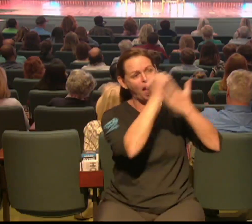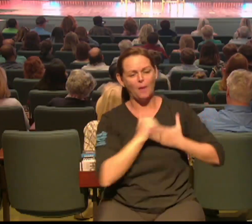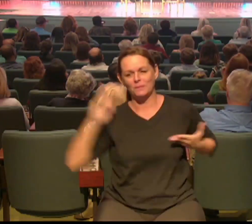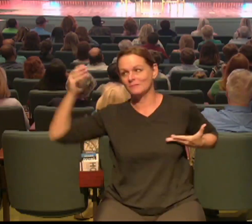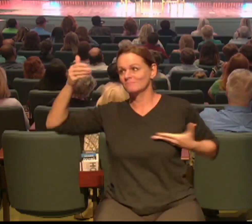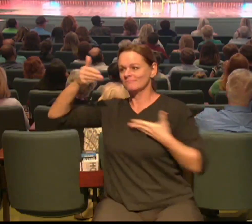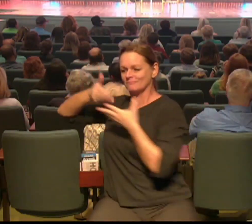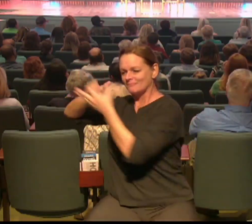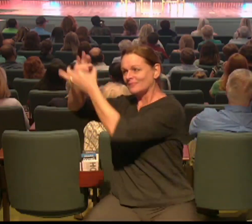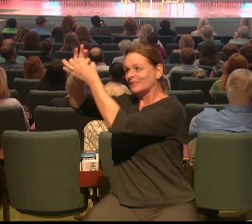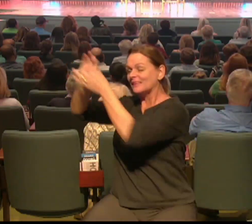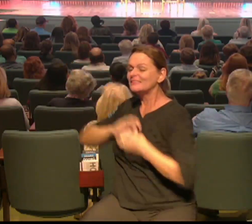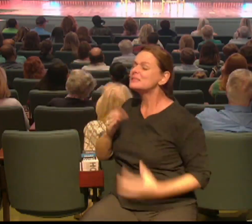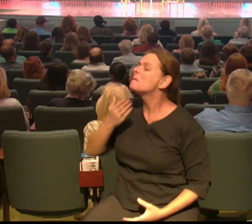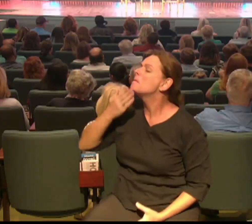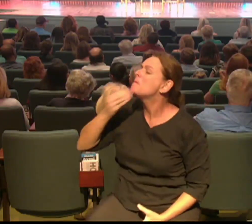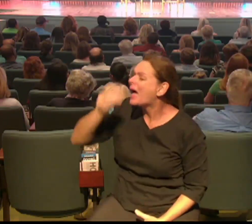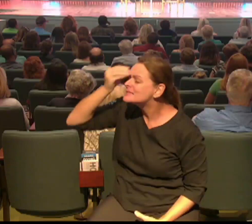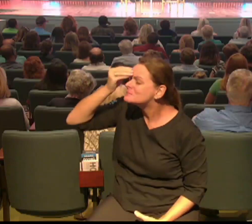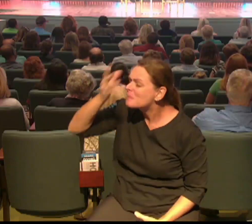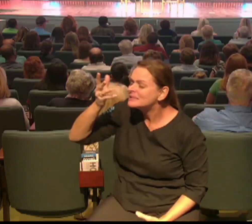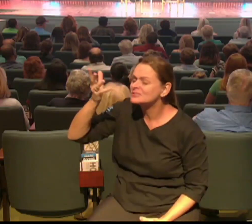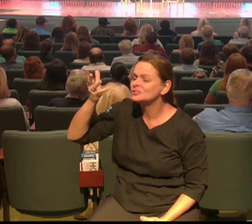message of all. Thank you. I love you. Julie.